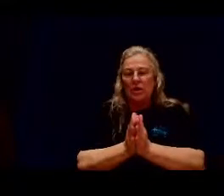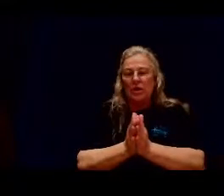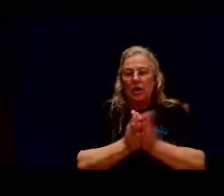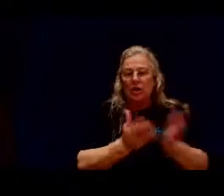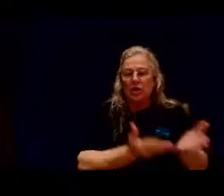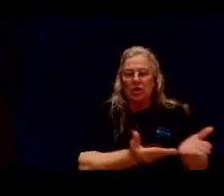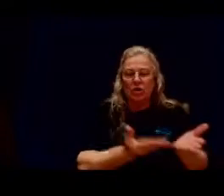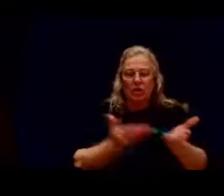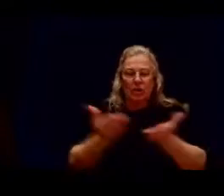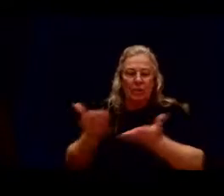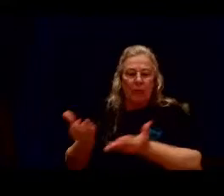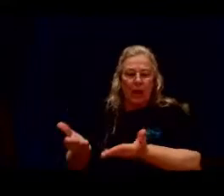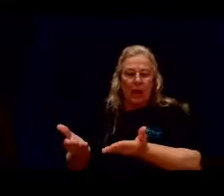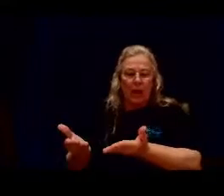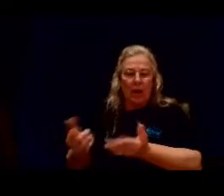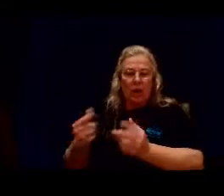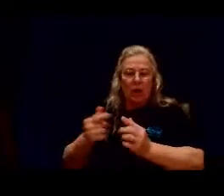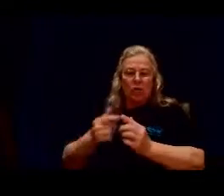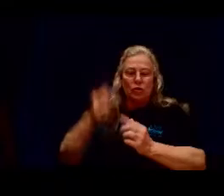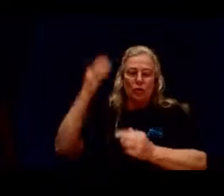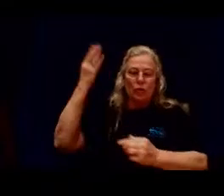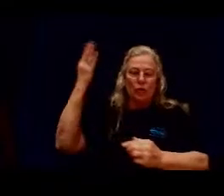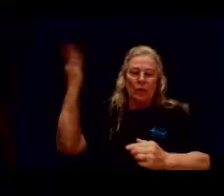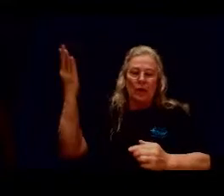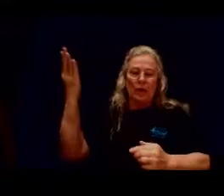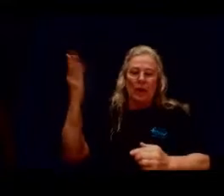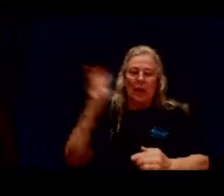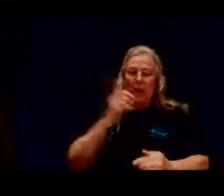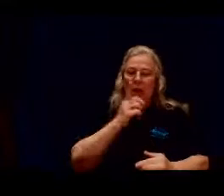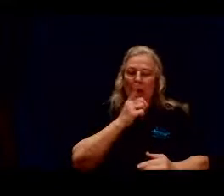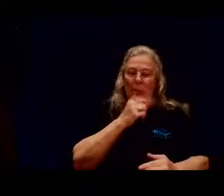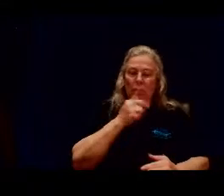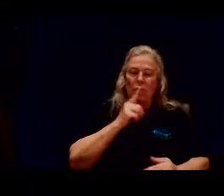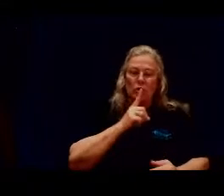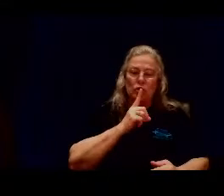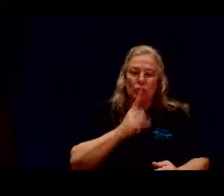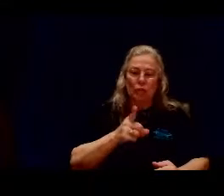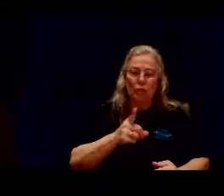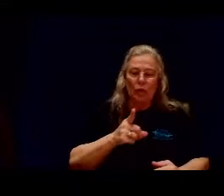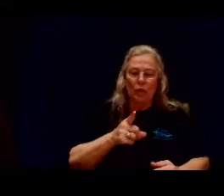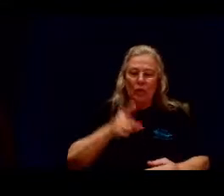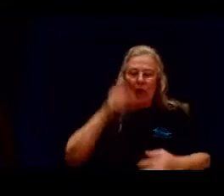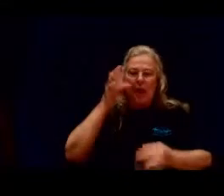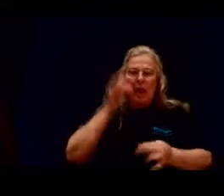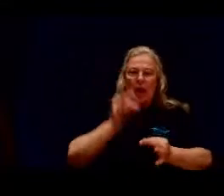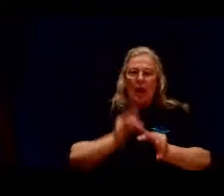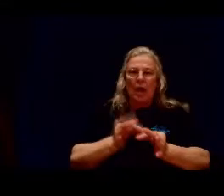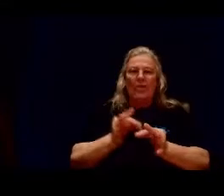petition bear prayer to him whose truth and